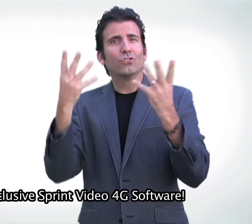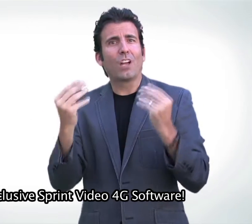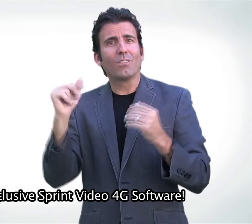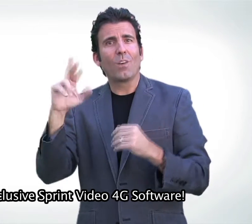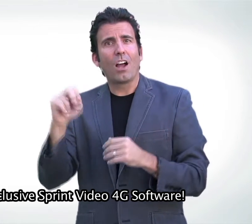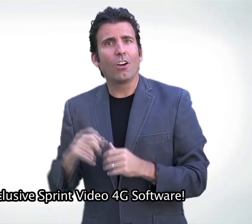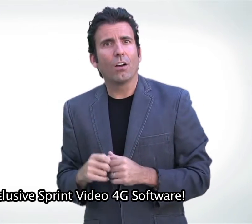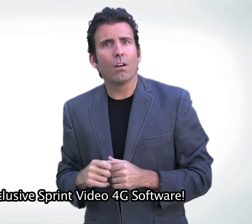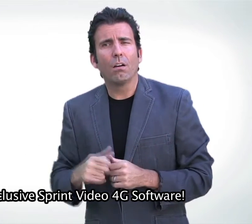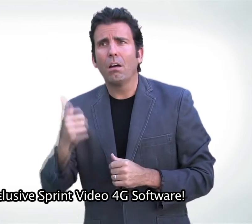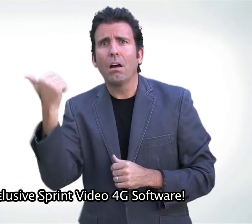software.